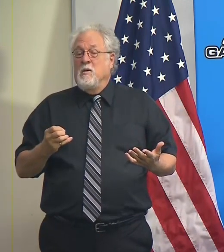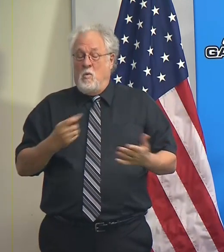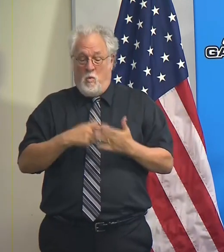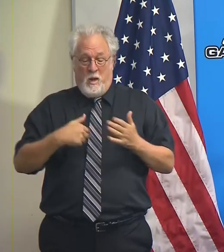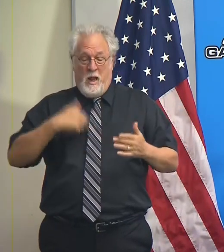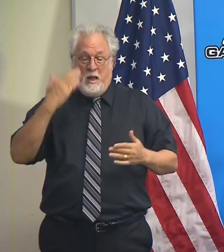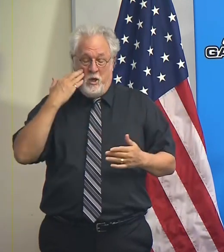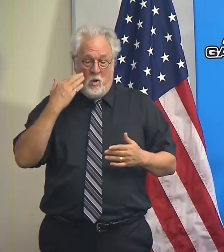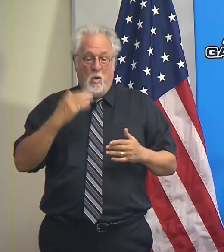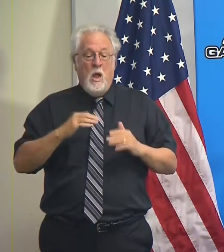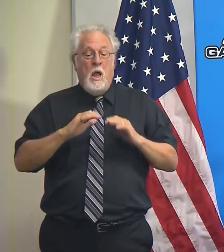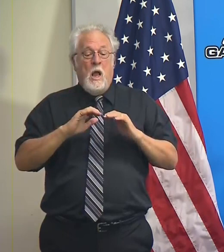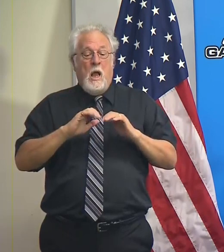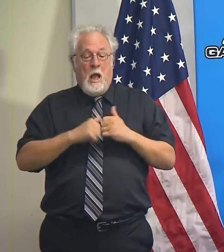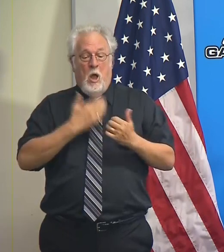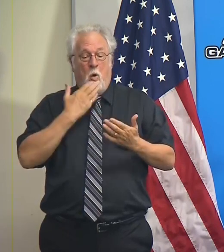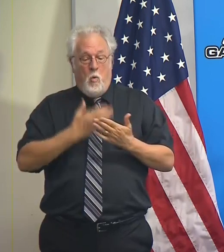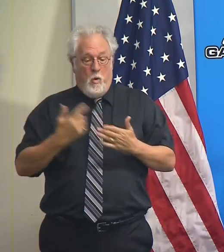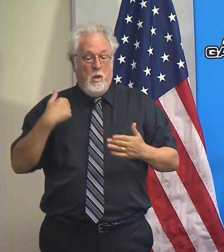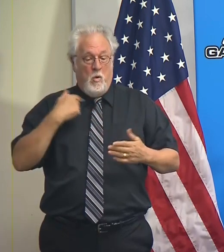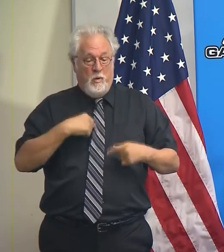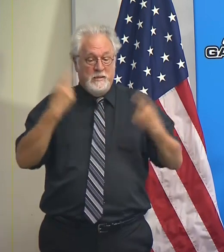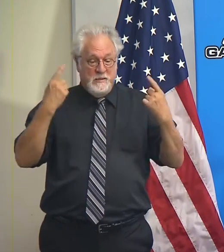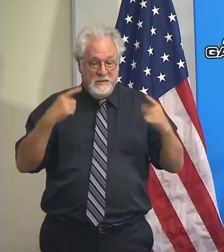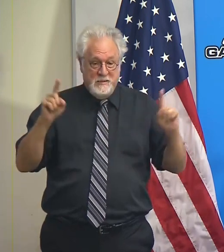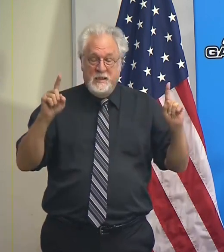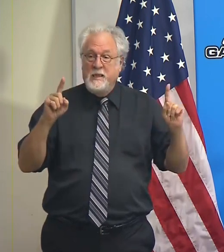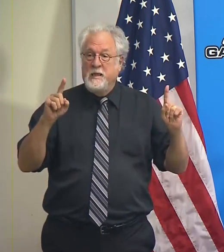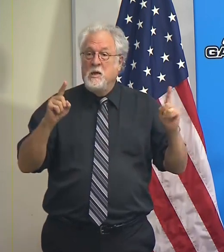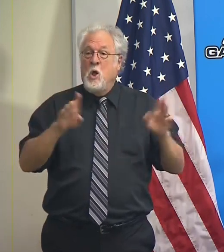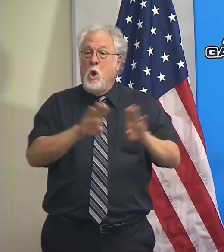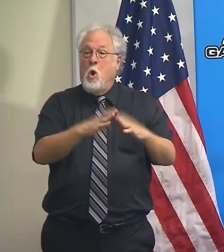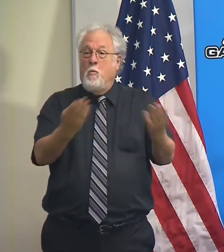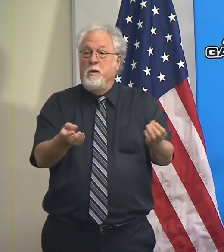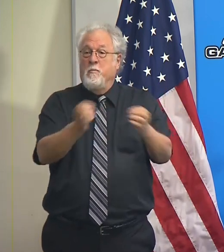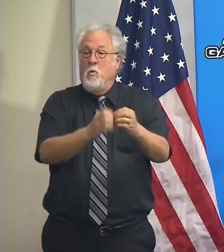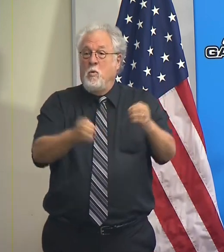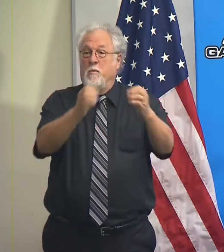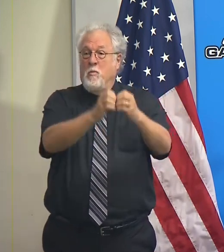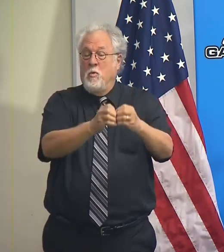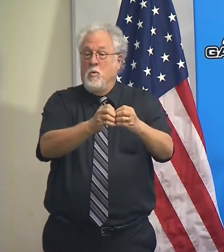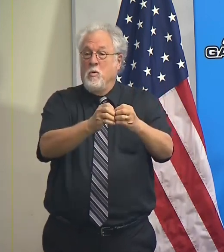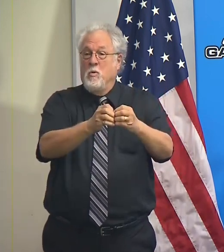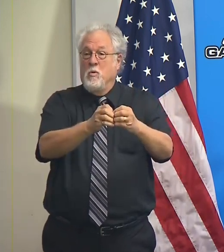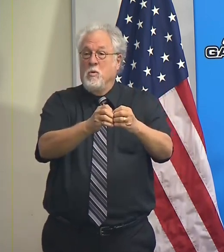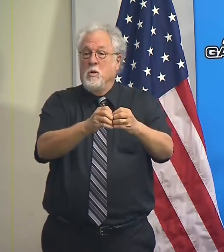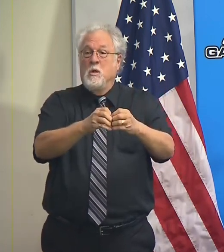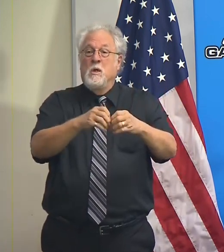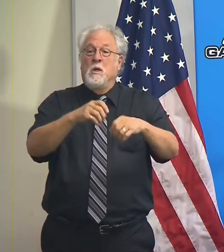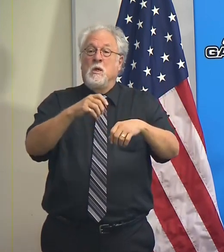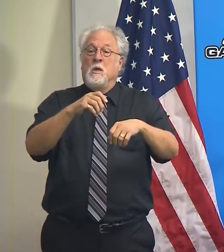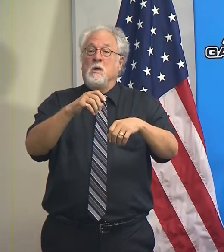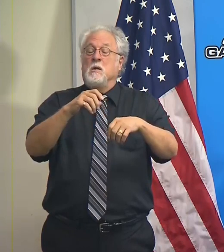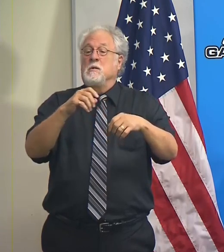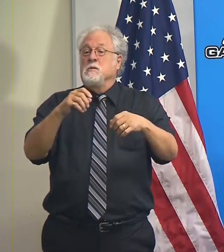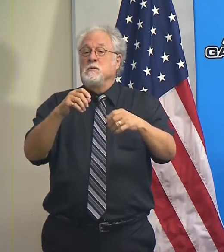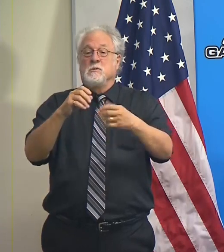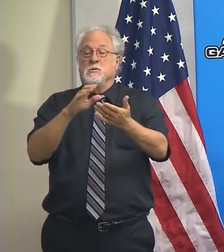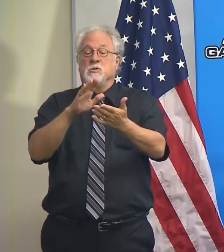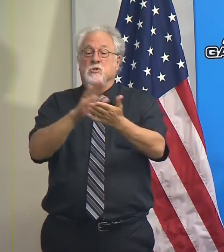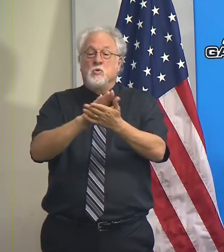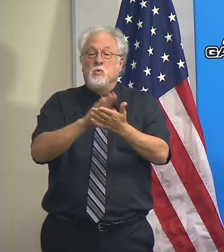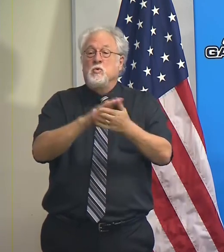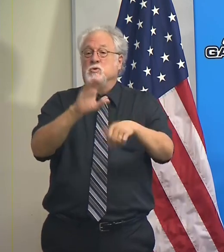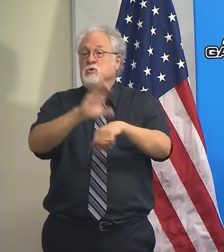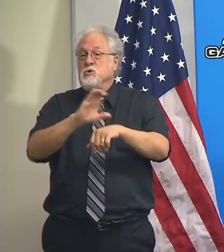is the degree to which we're going to be successful in opening up more and more of our economy, our churches and schools and